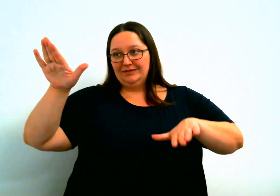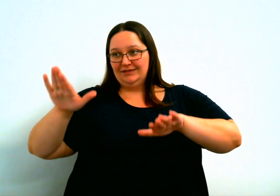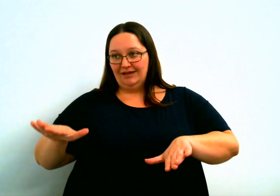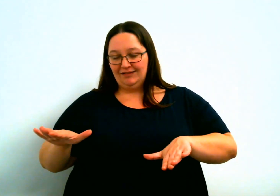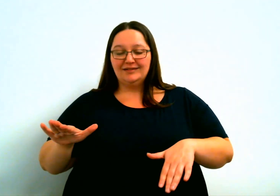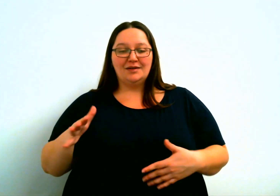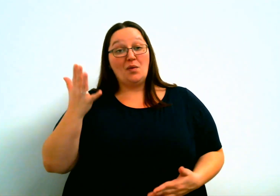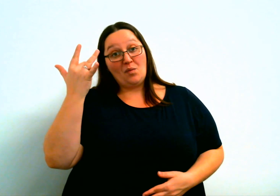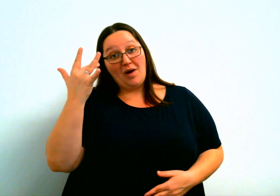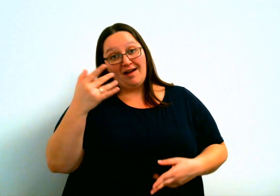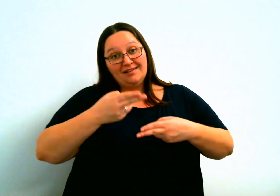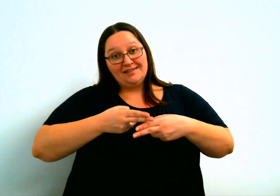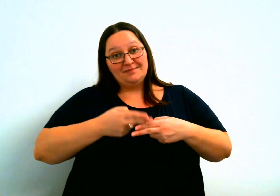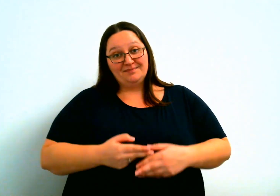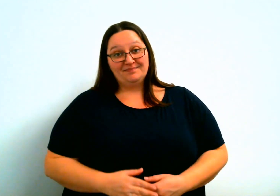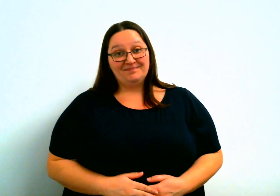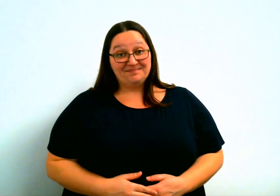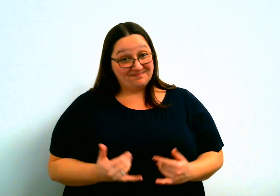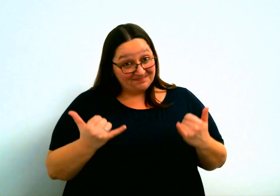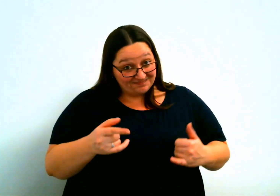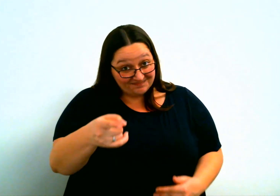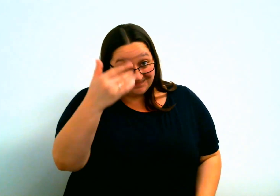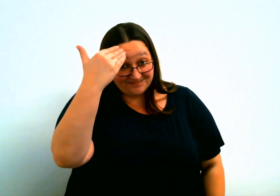So those are our days, Monday through Sunday. Now you know.